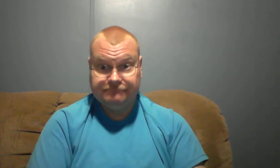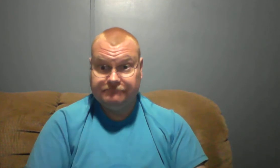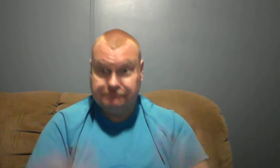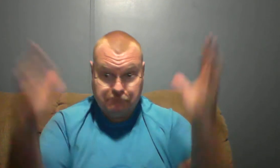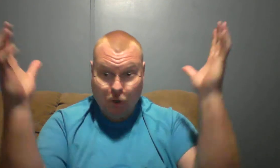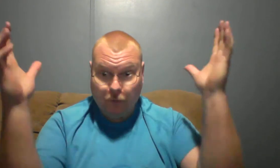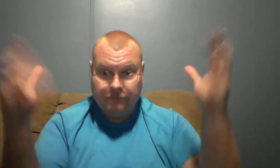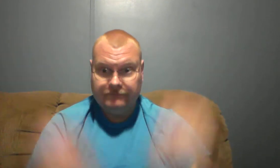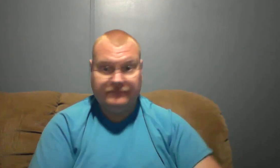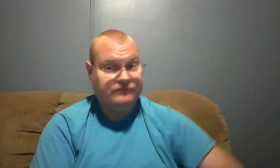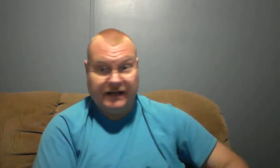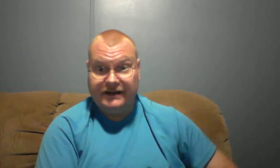Boom. There it is.